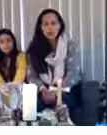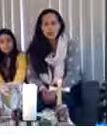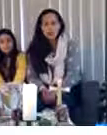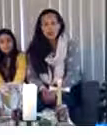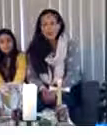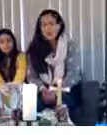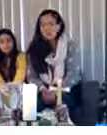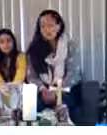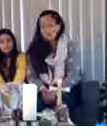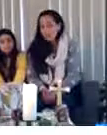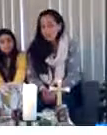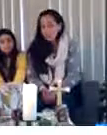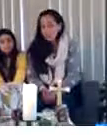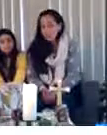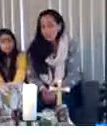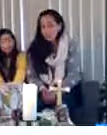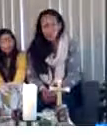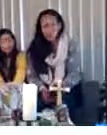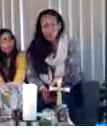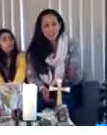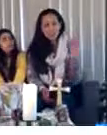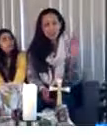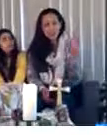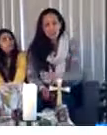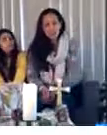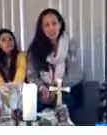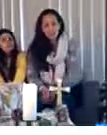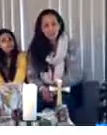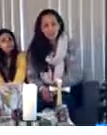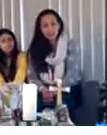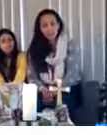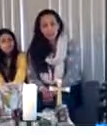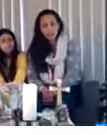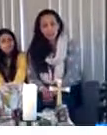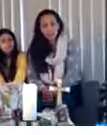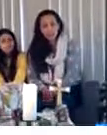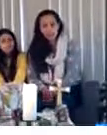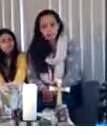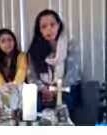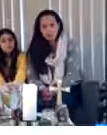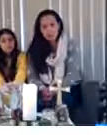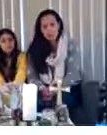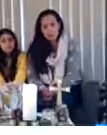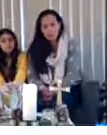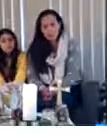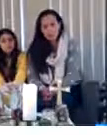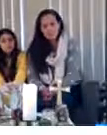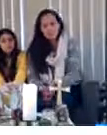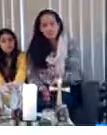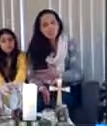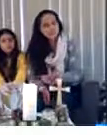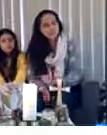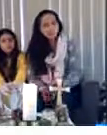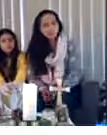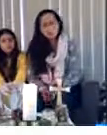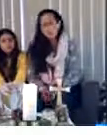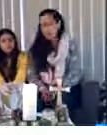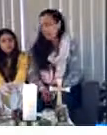a lot of them left. They said, we're not following you anymore. We don't like what you're saying. So Jesus turned to his